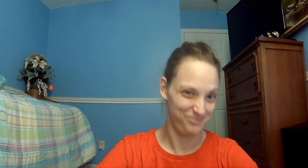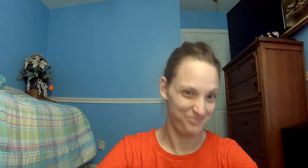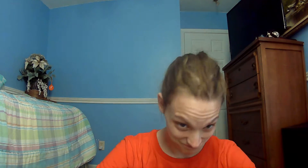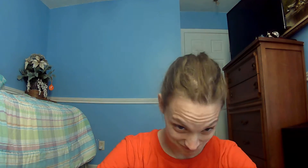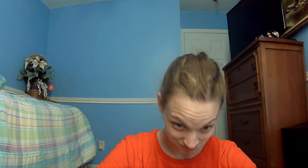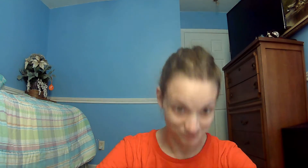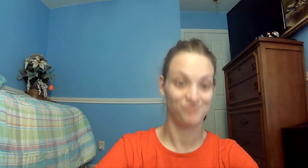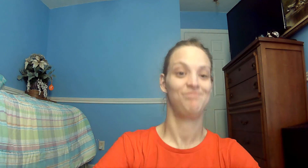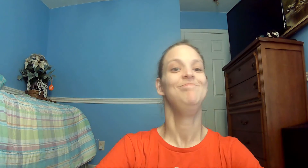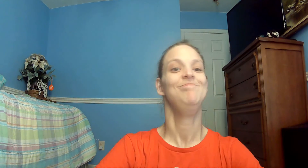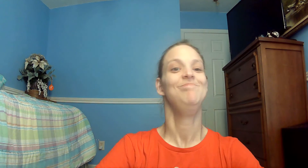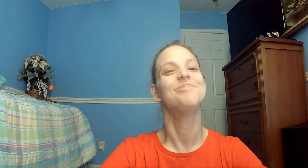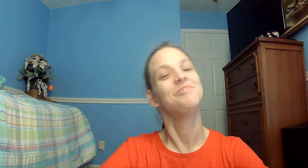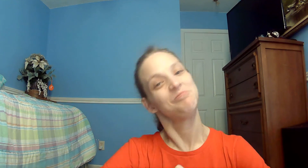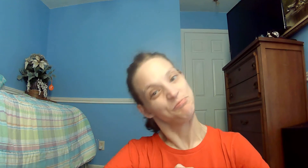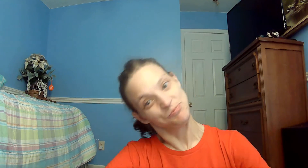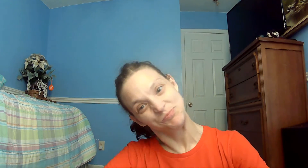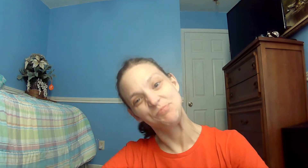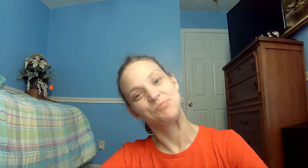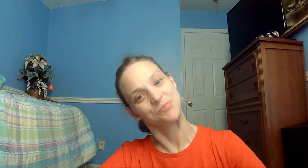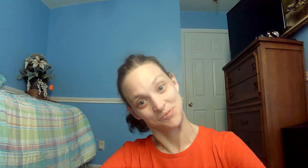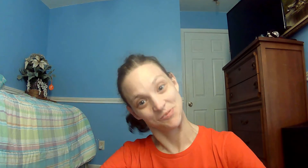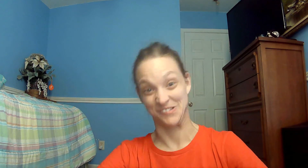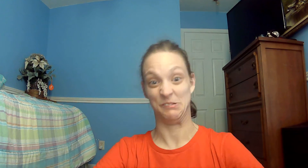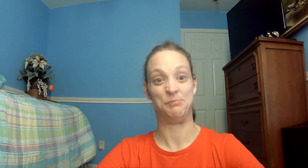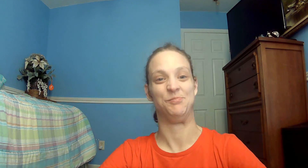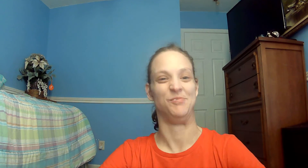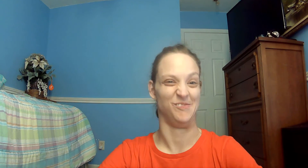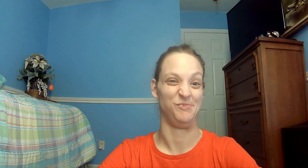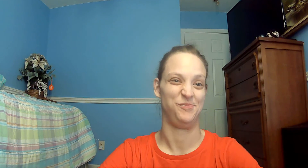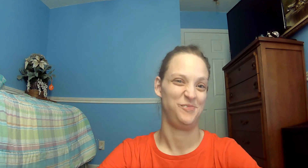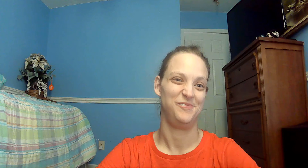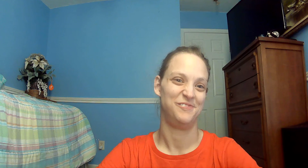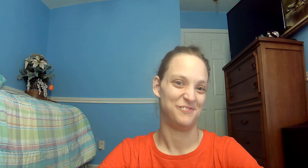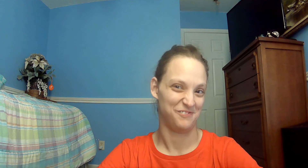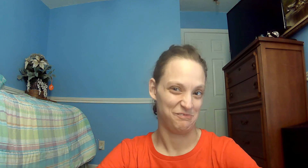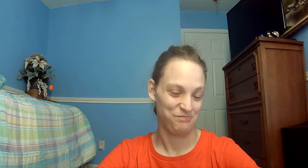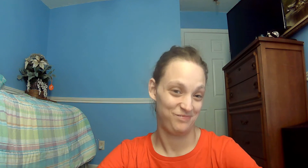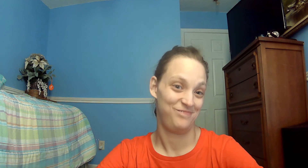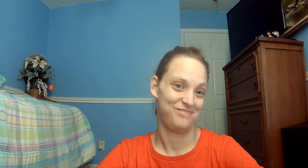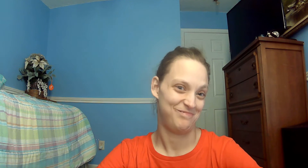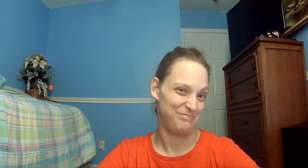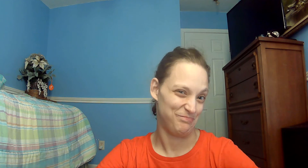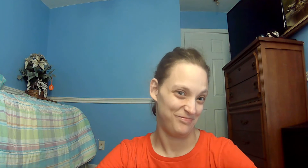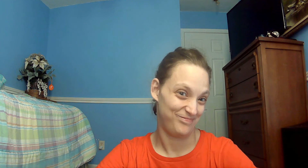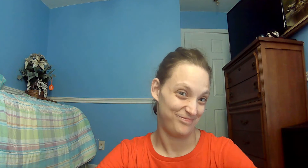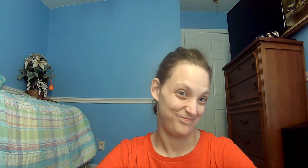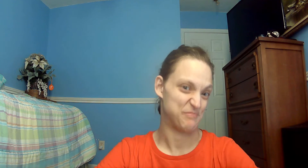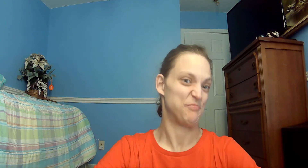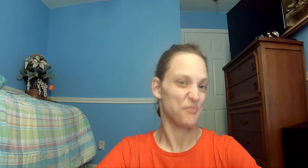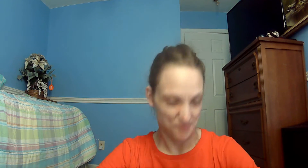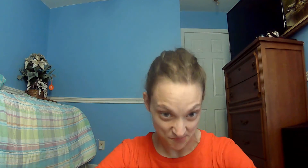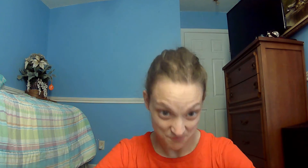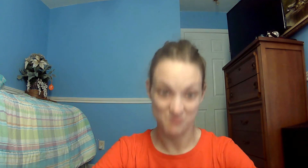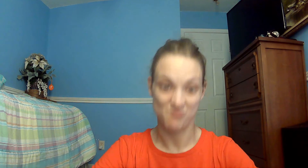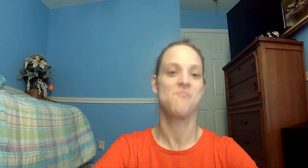verses related to Advent during this lovely season. John 1 verse 14.